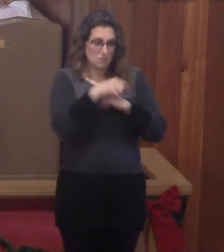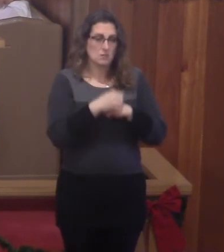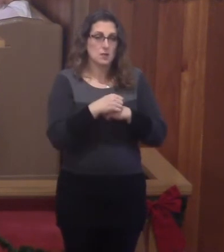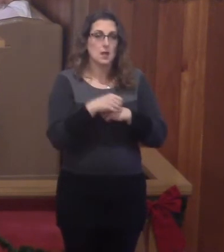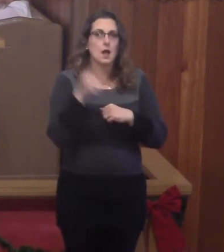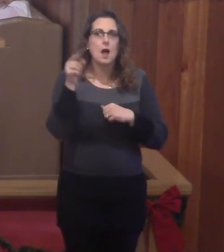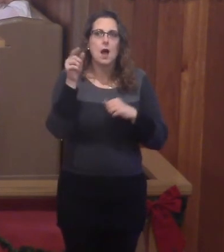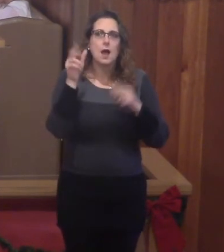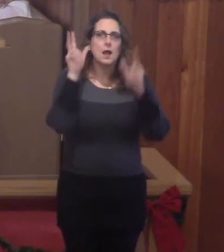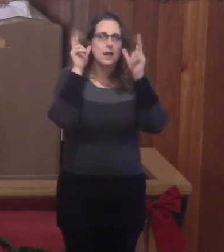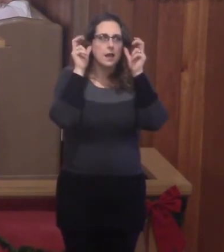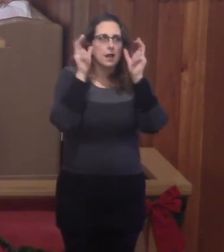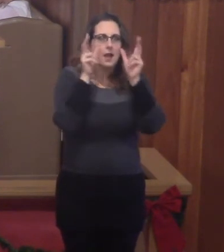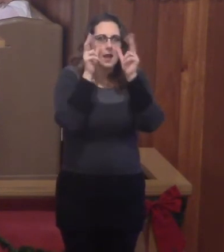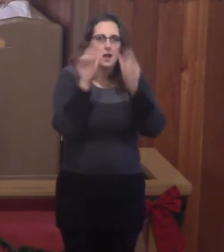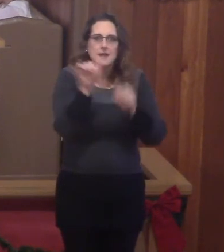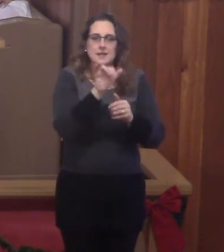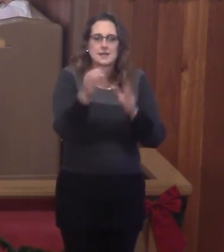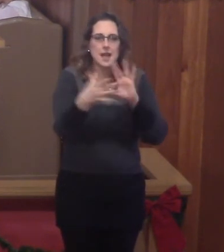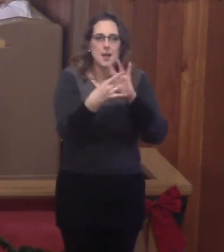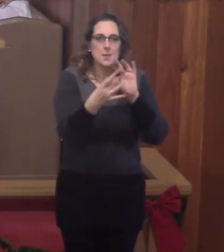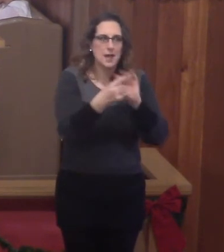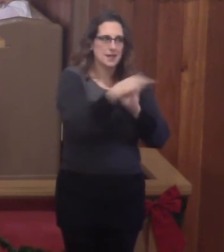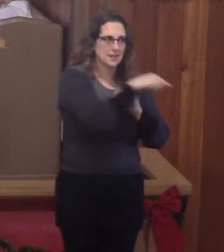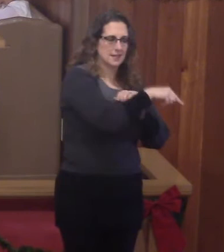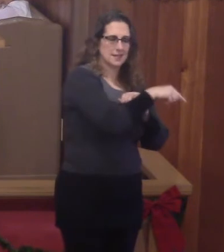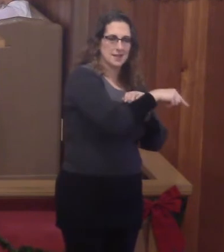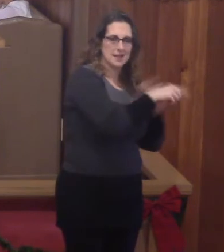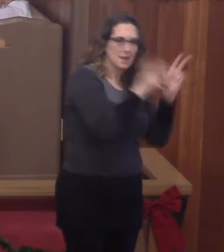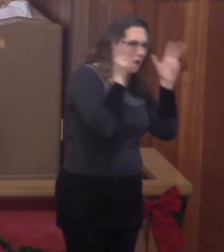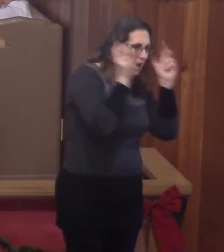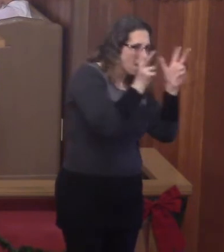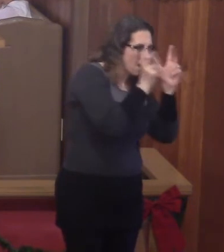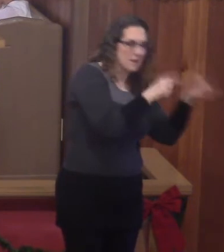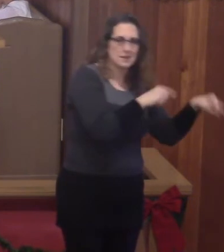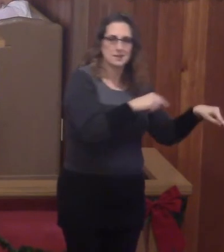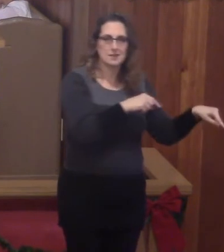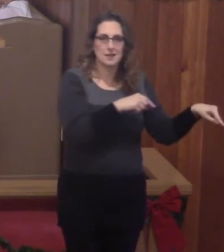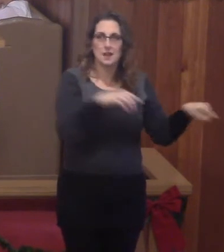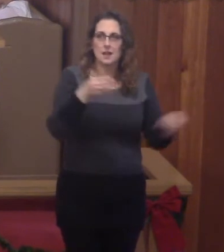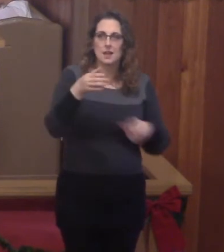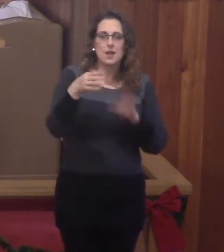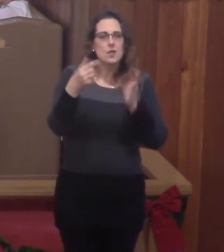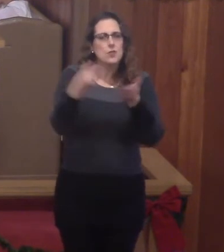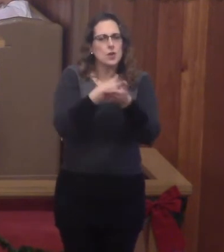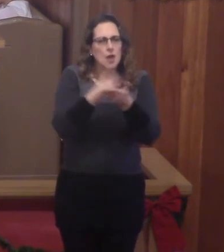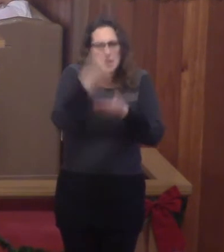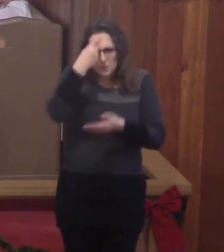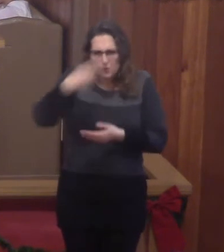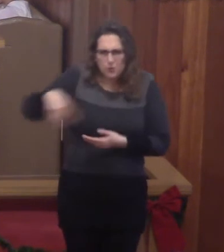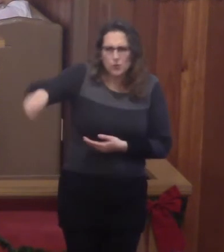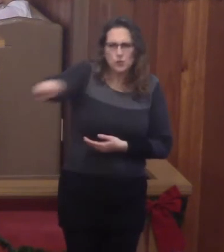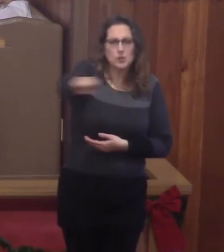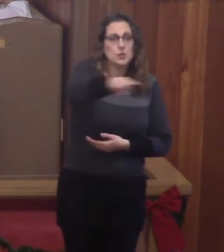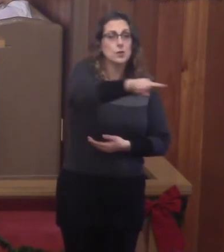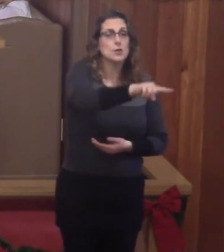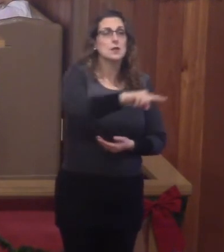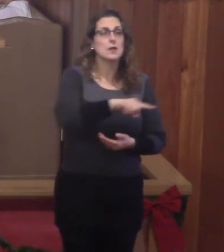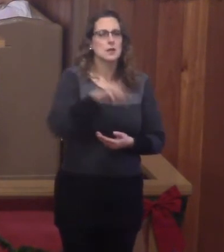hear the same message that John did here. That the gospel is for you, that you are forgiven,